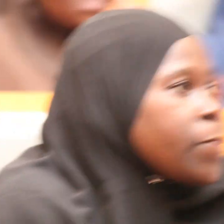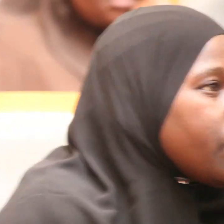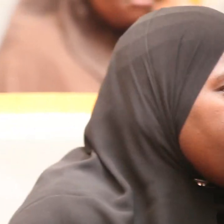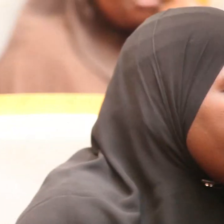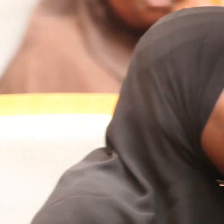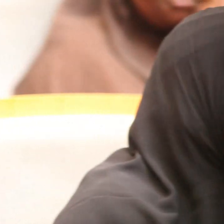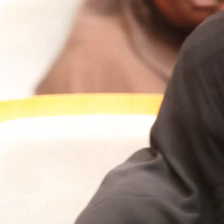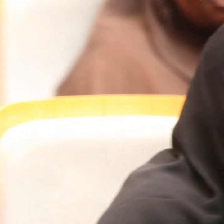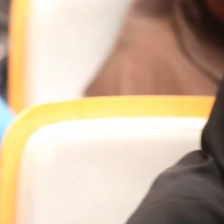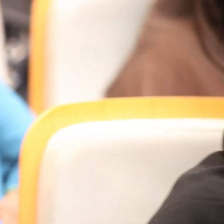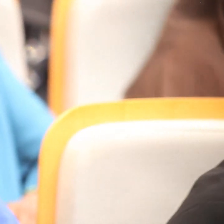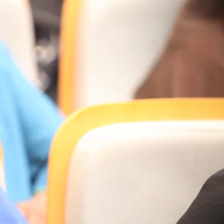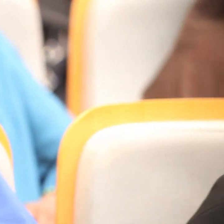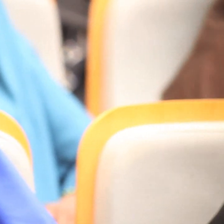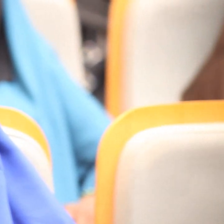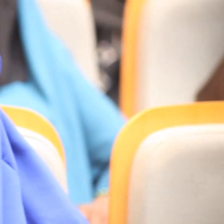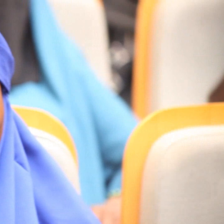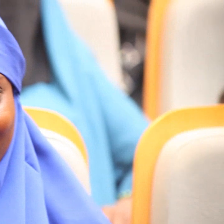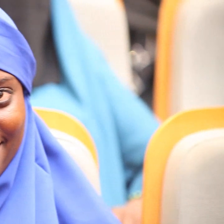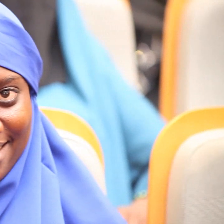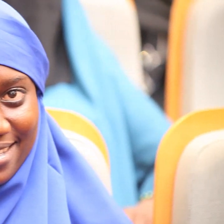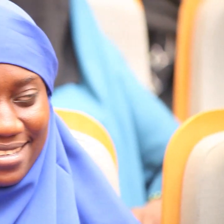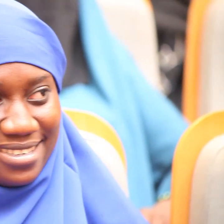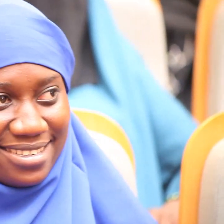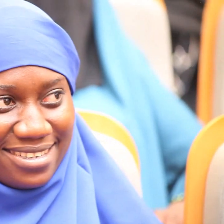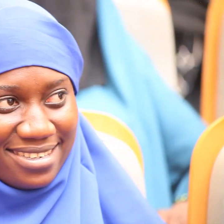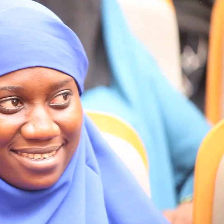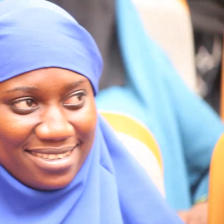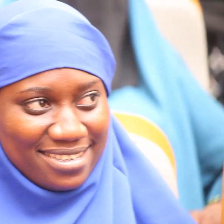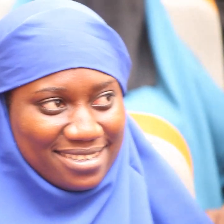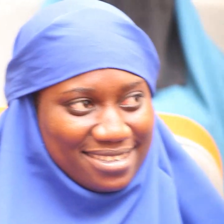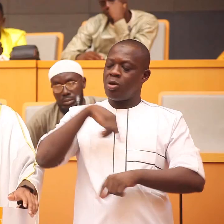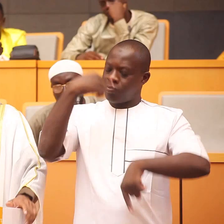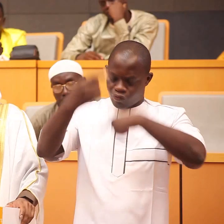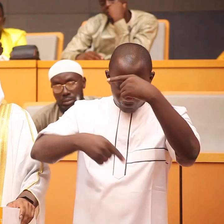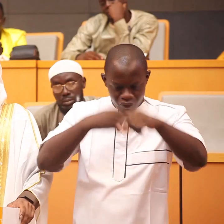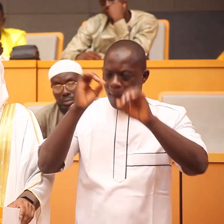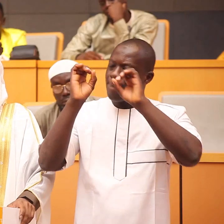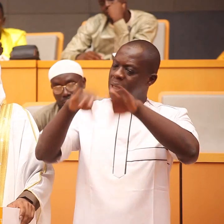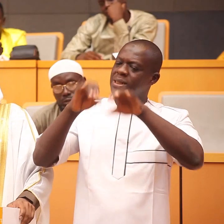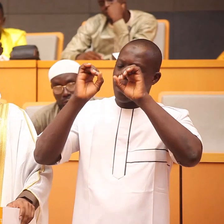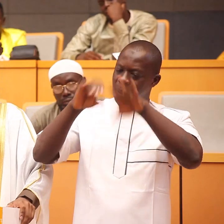and you know what these people Allah subhanahu wa ta'ala will keep on blessing them